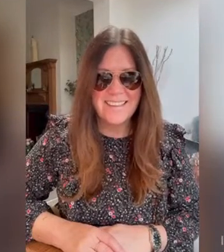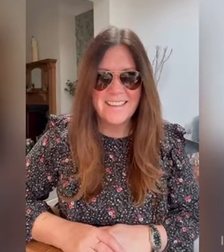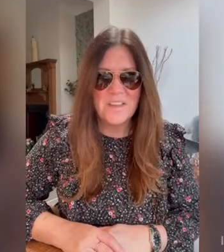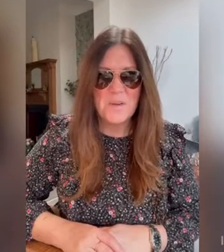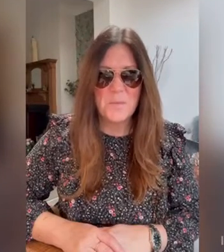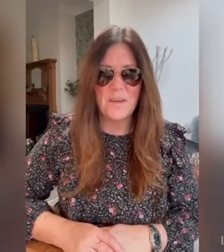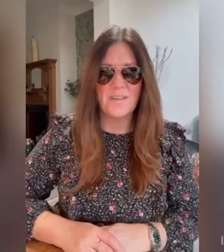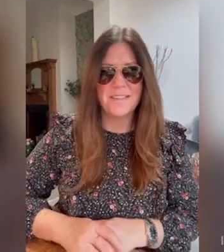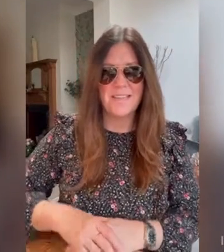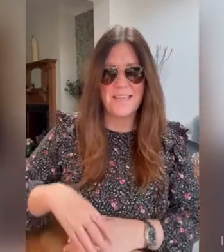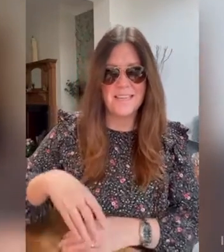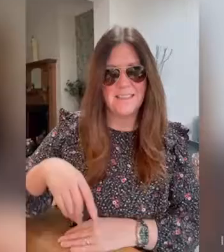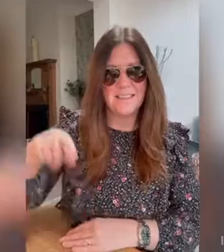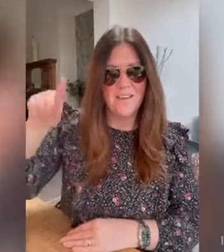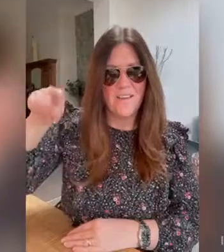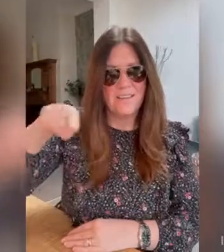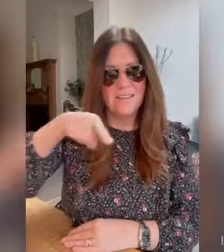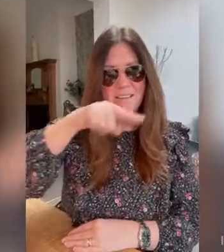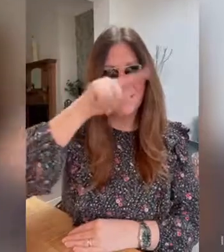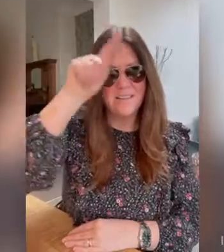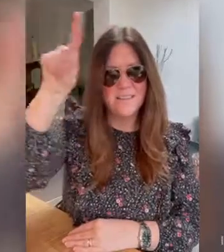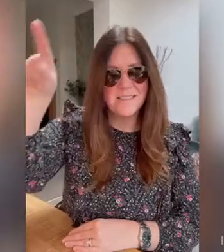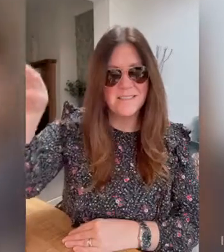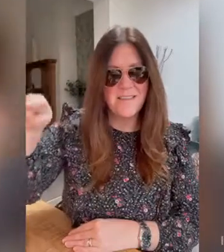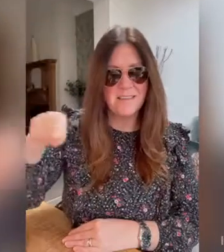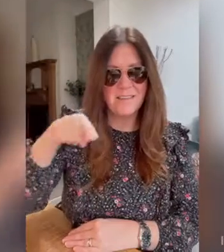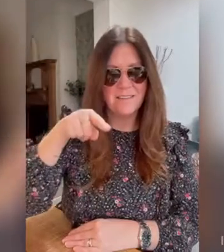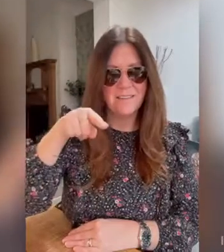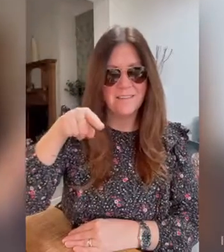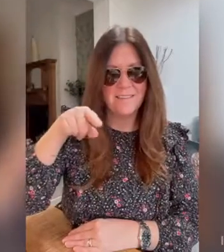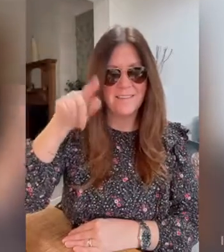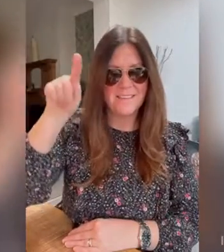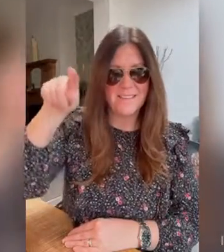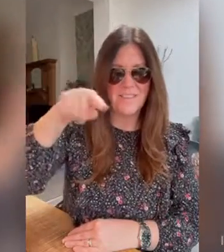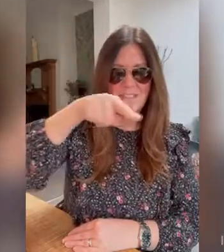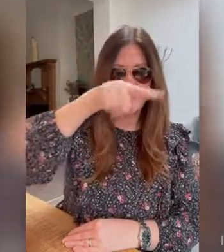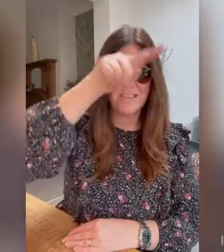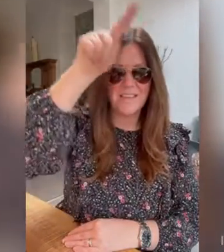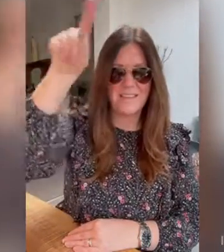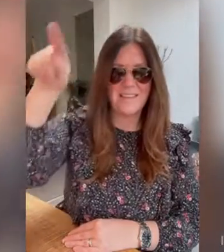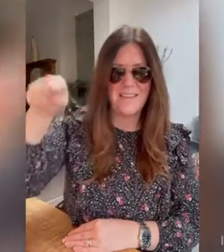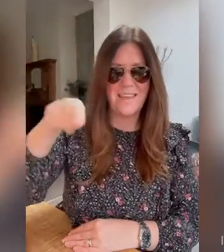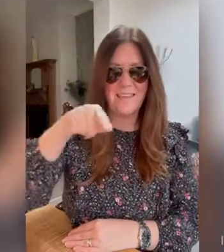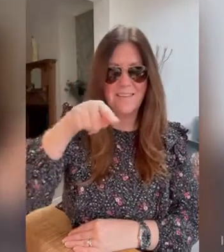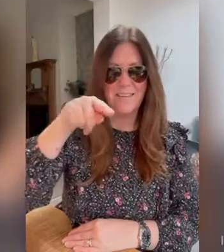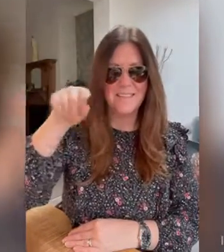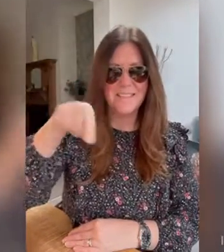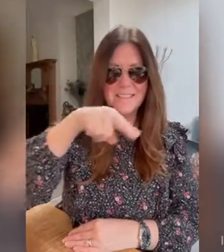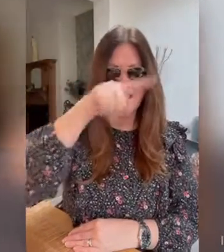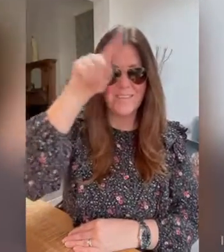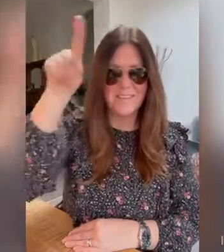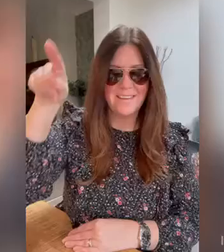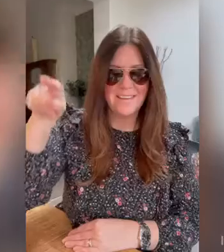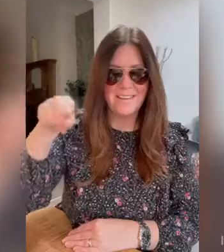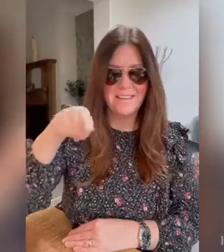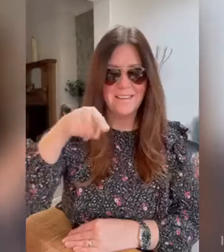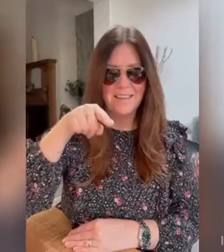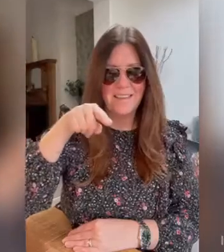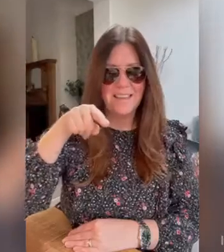We're going to need the sign sun. So that's just a circle in the air. Sun. Sun. The